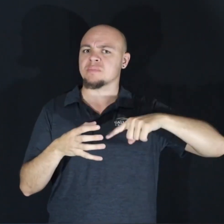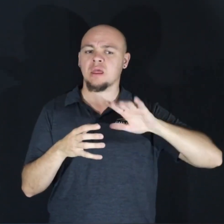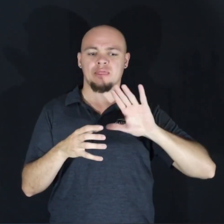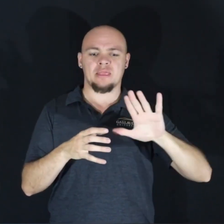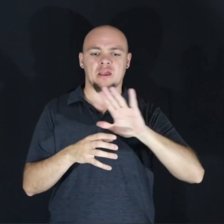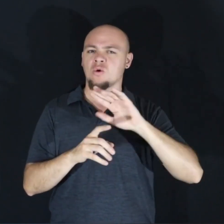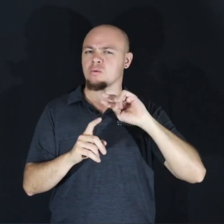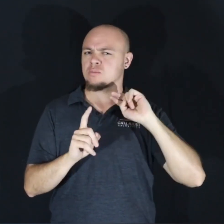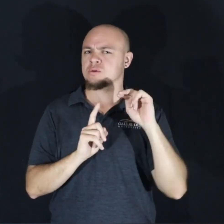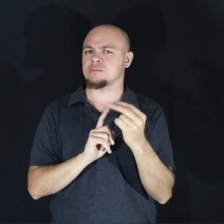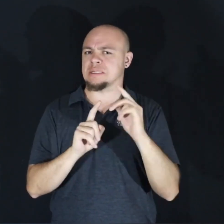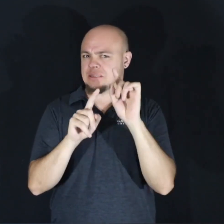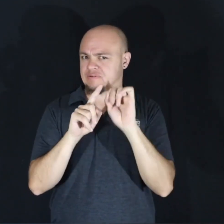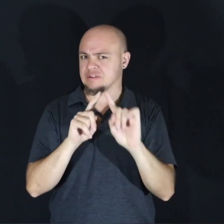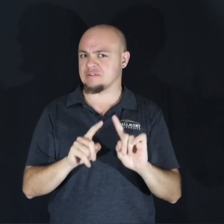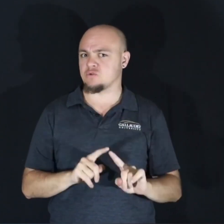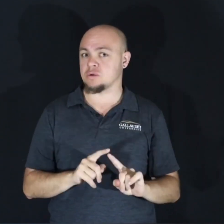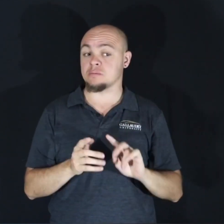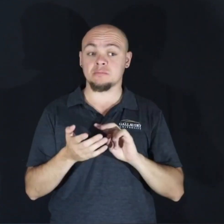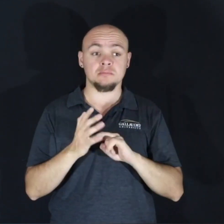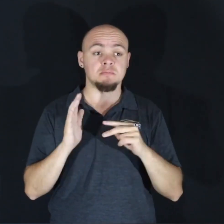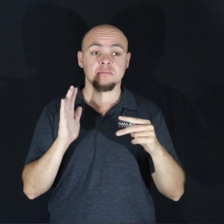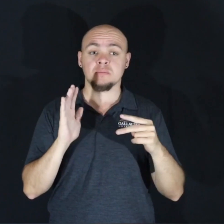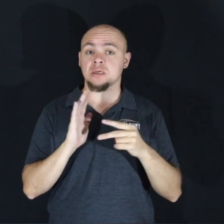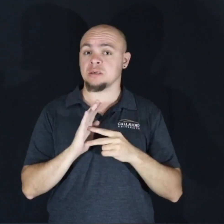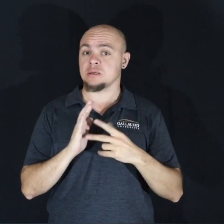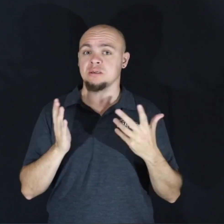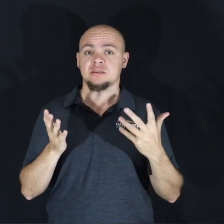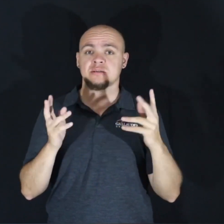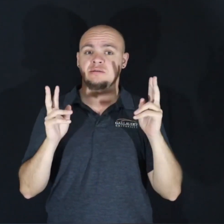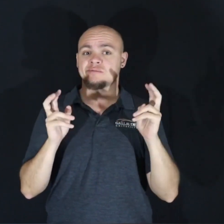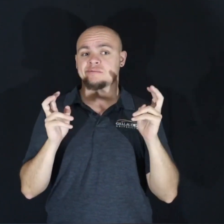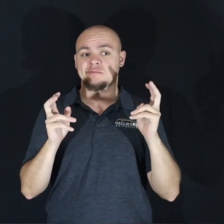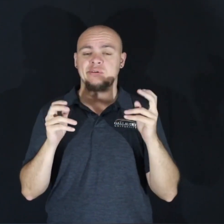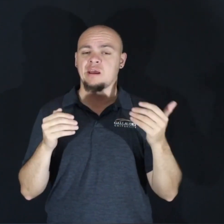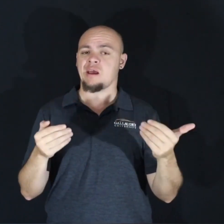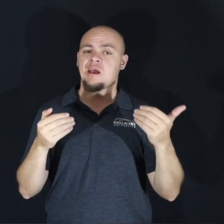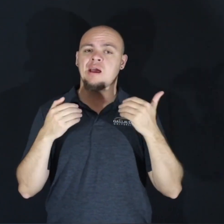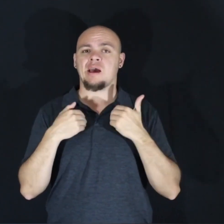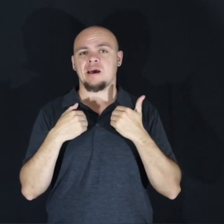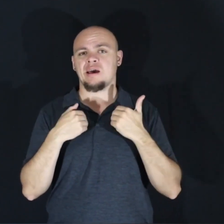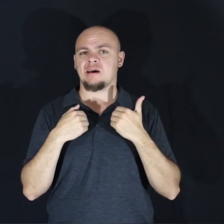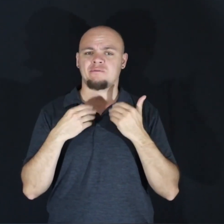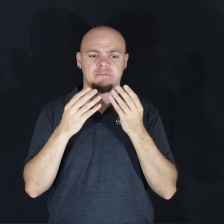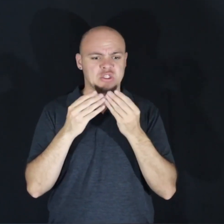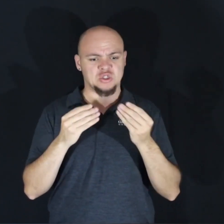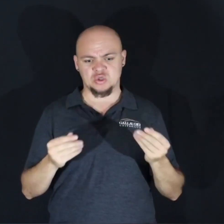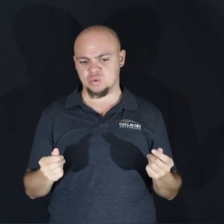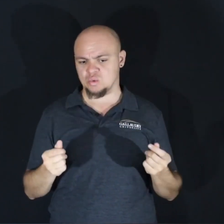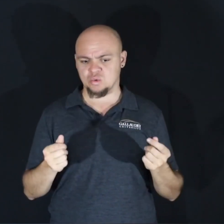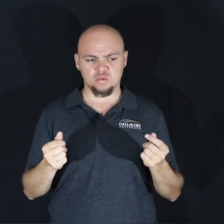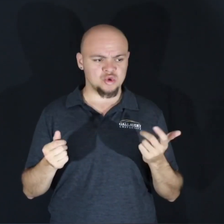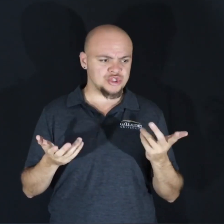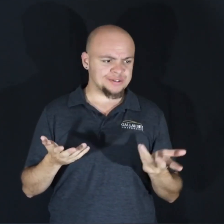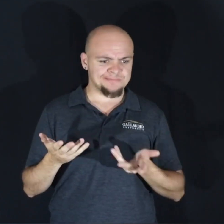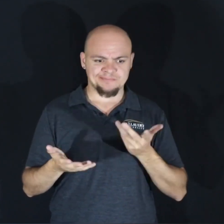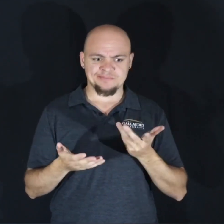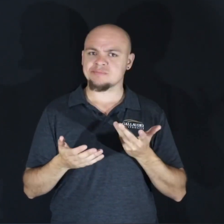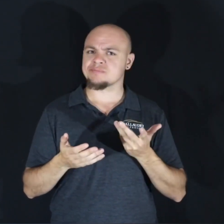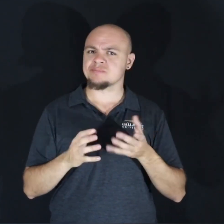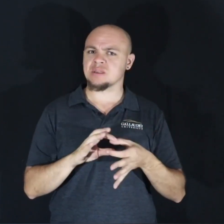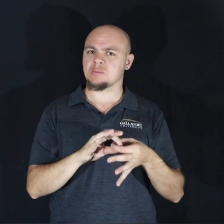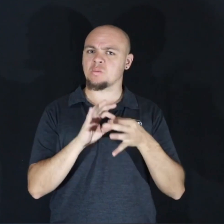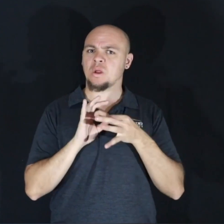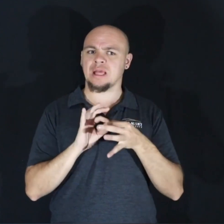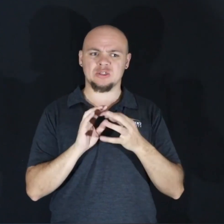perspective. And thus, we cannot just have these solutions in a way that only